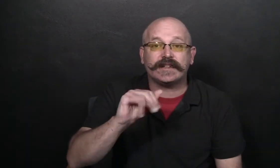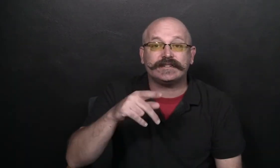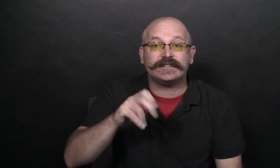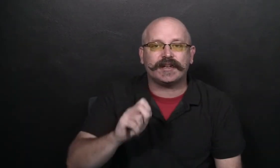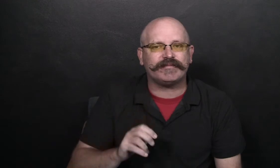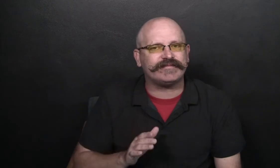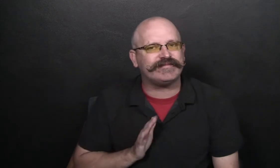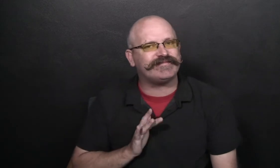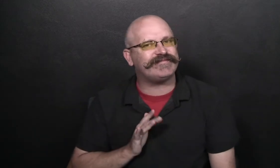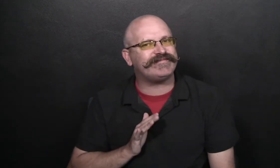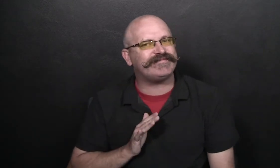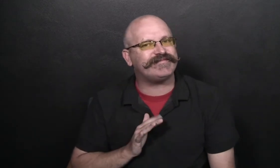recipe with them.